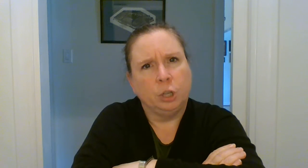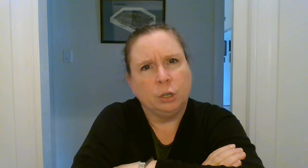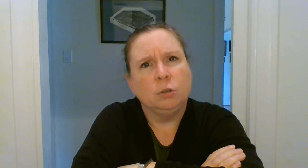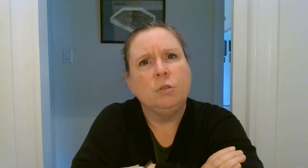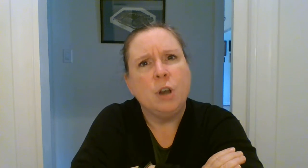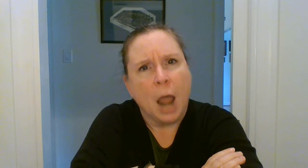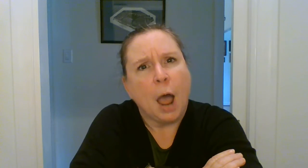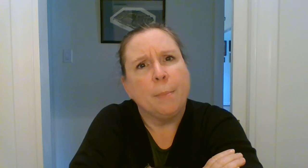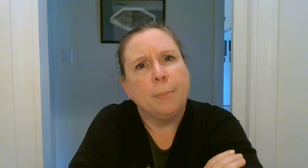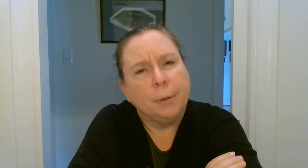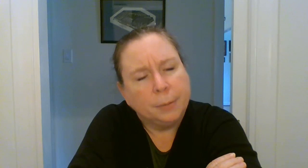little nap.